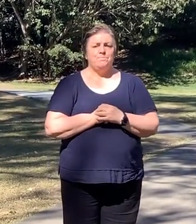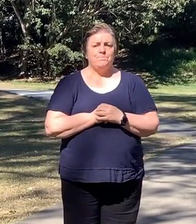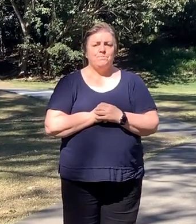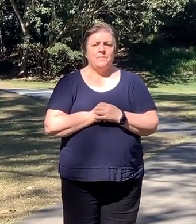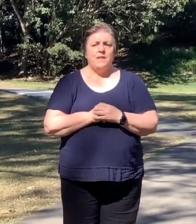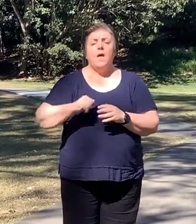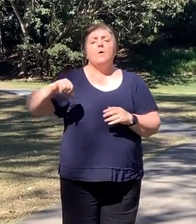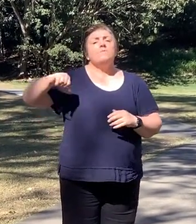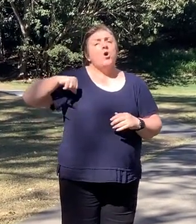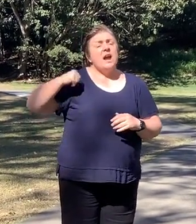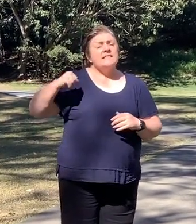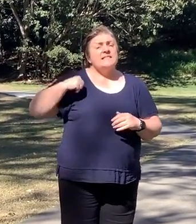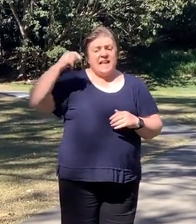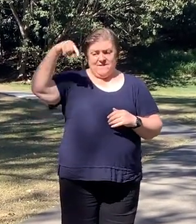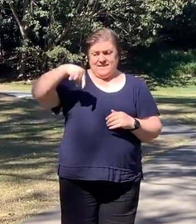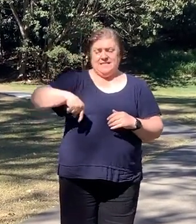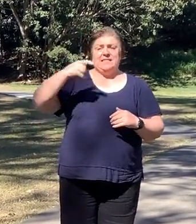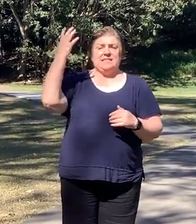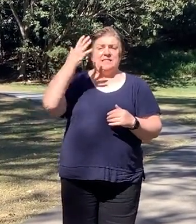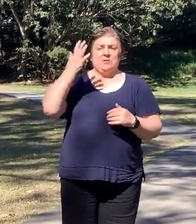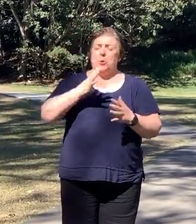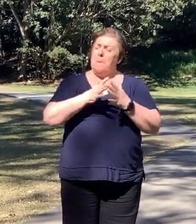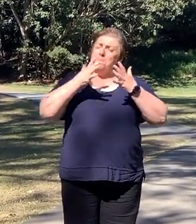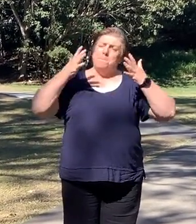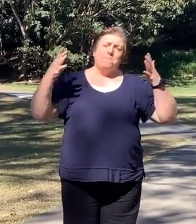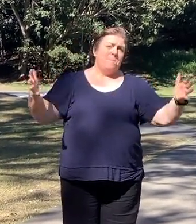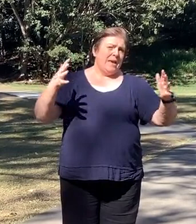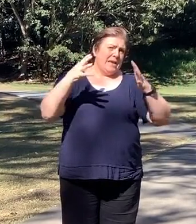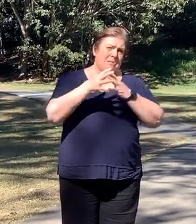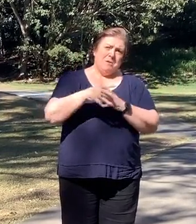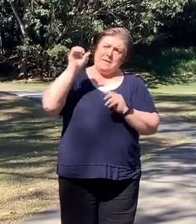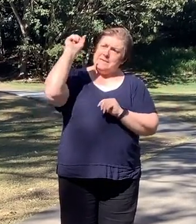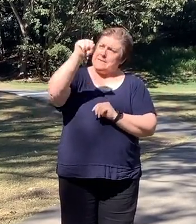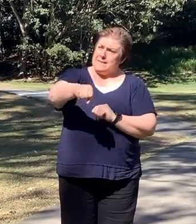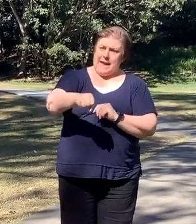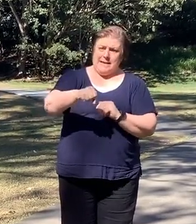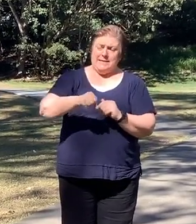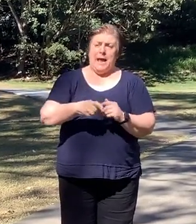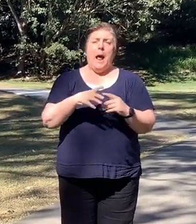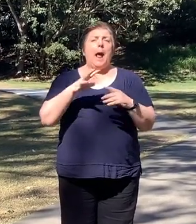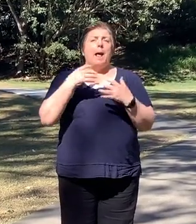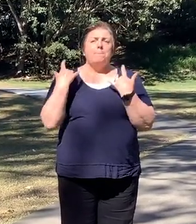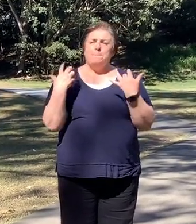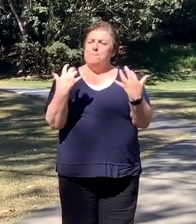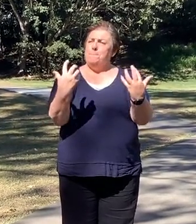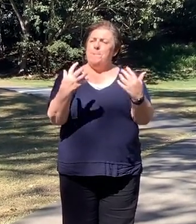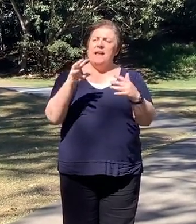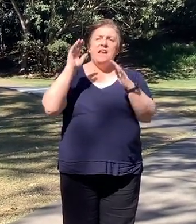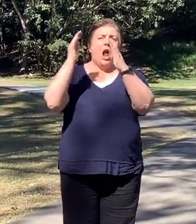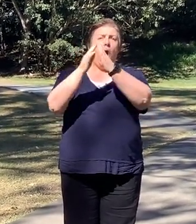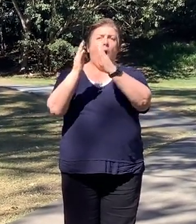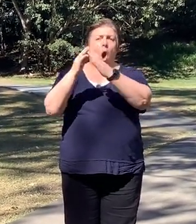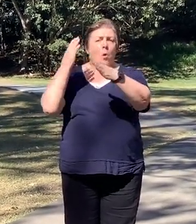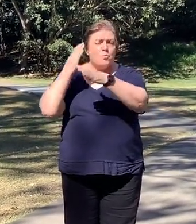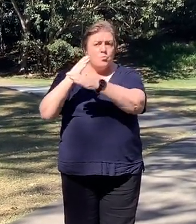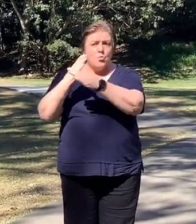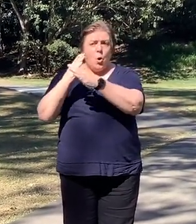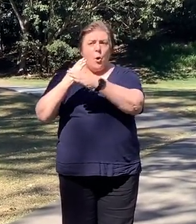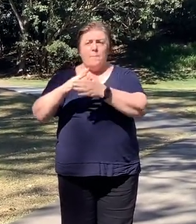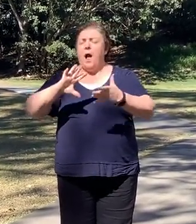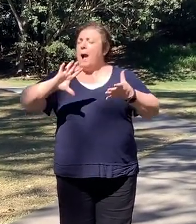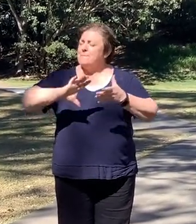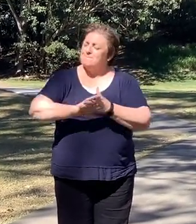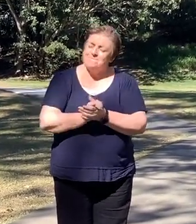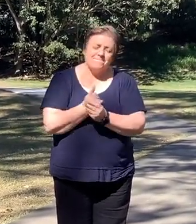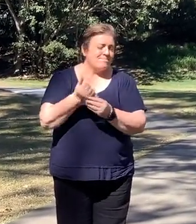To our staff at our school, it's been a really big week. Many are operating from home for the last three days. I extend my sincere gratitude